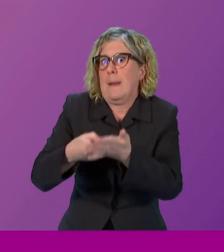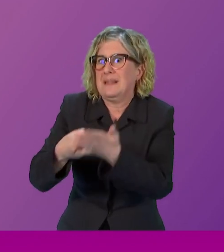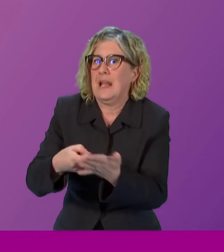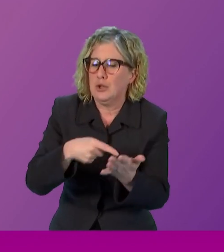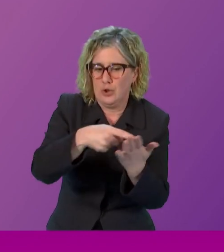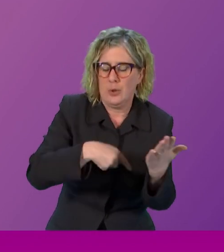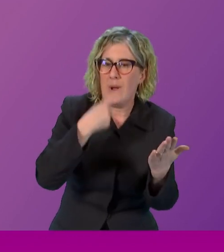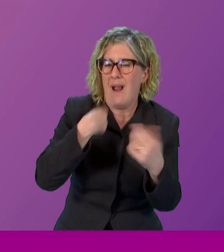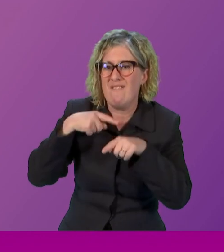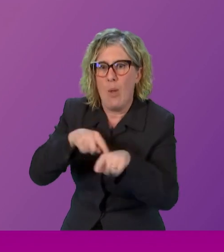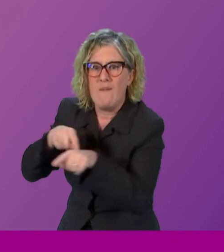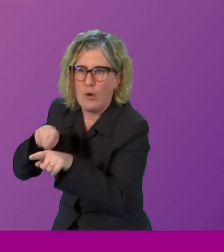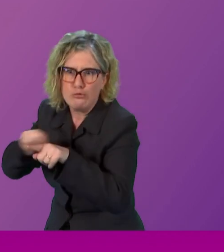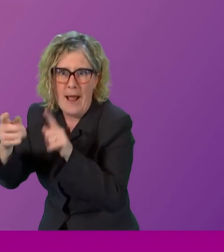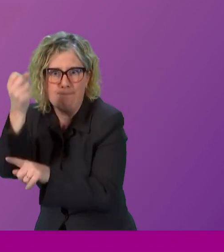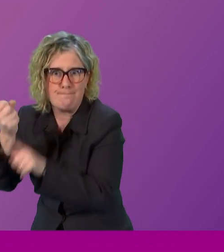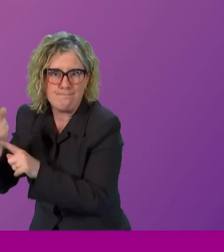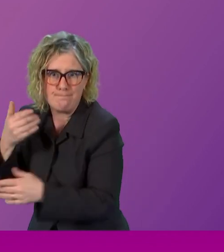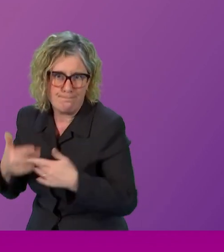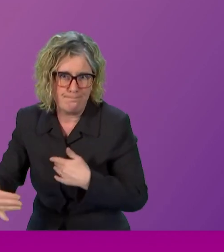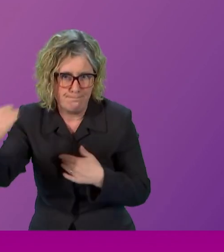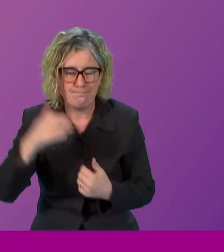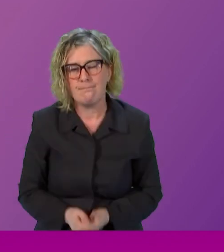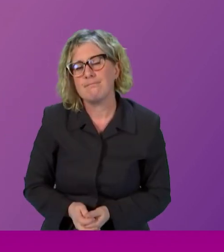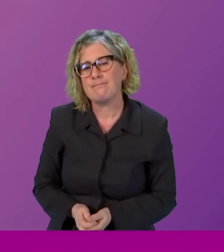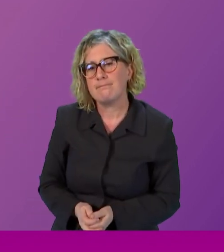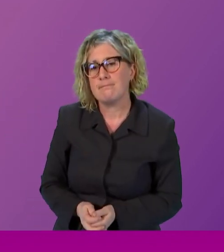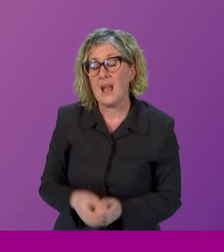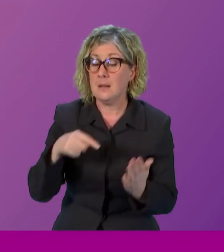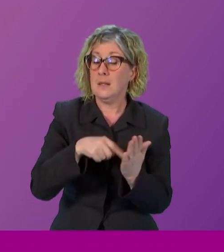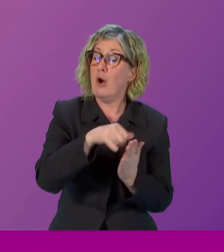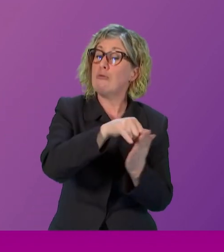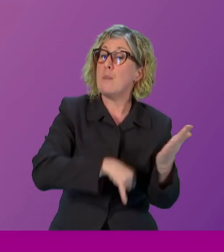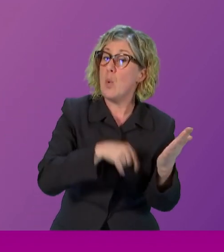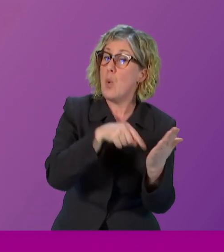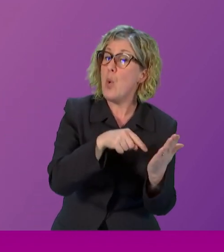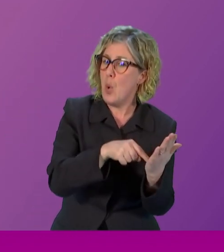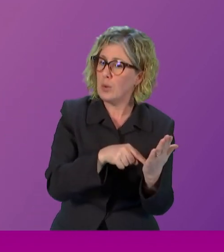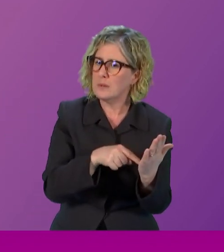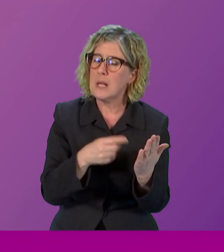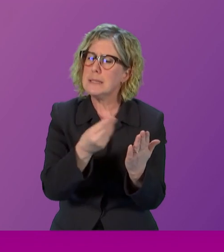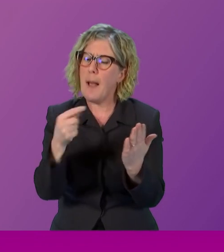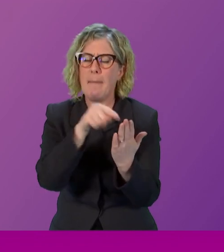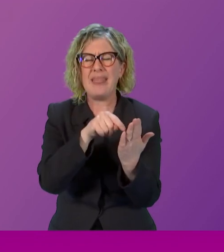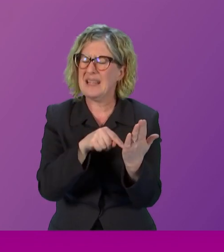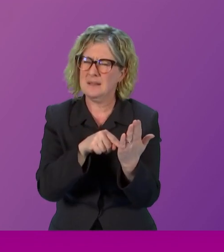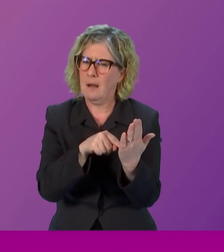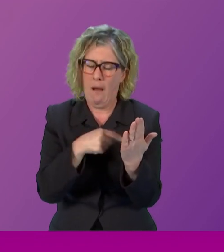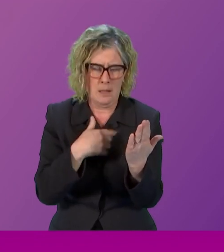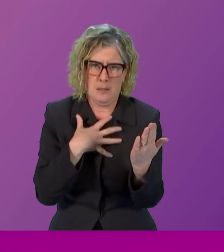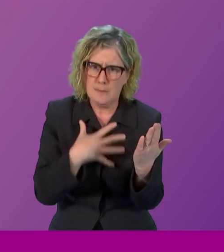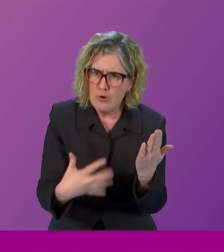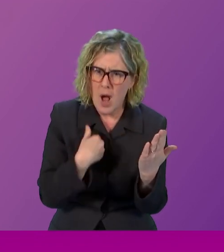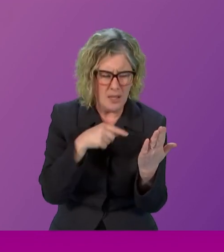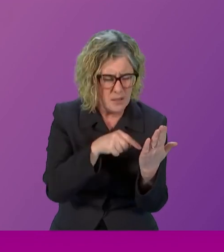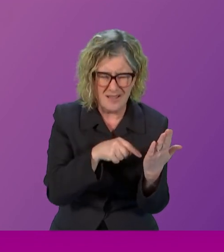of the things that the report put forward and supported might on the face of it seem surprising but it's not and it takes me into